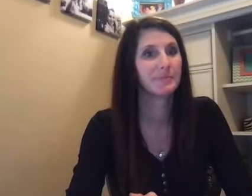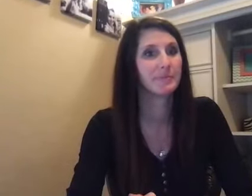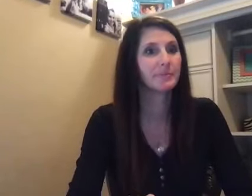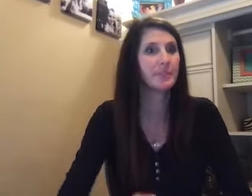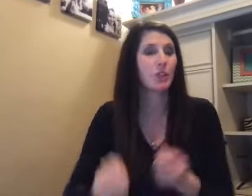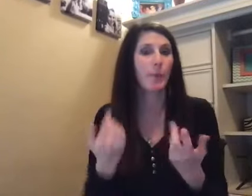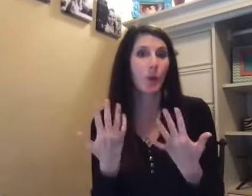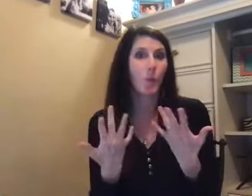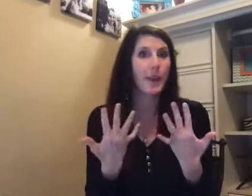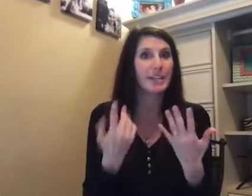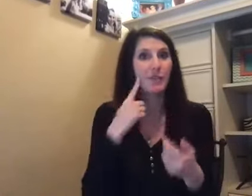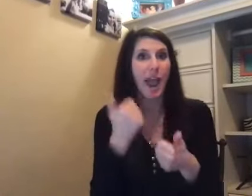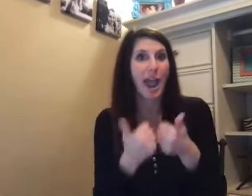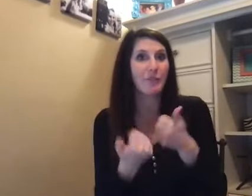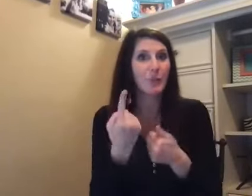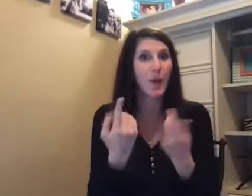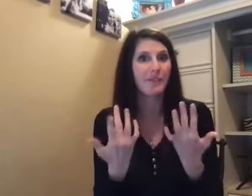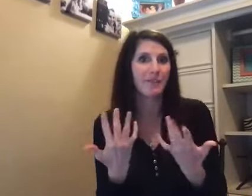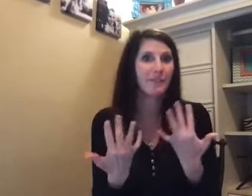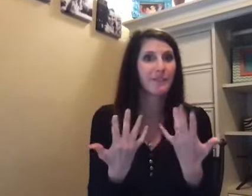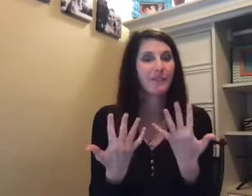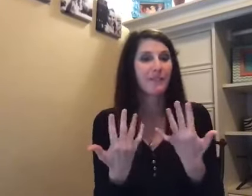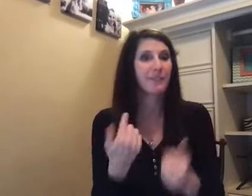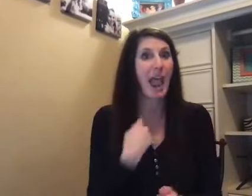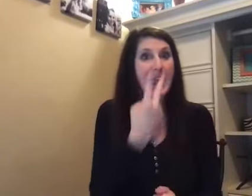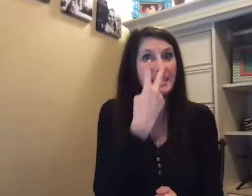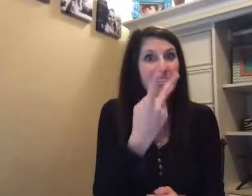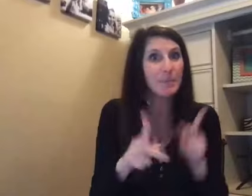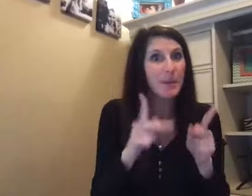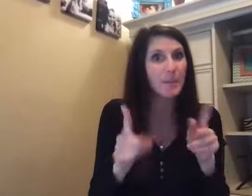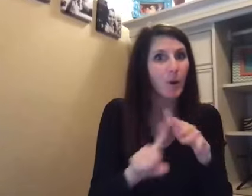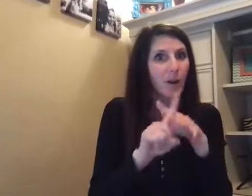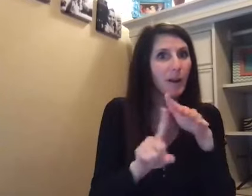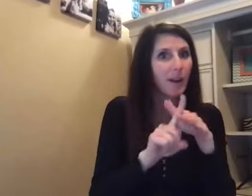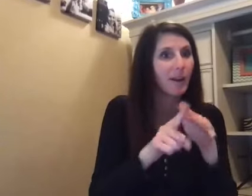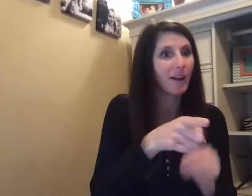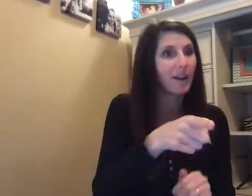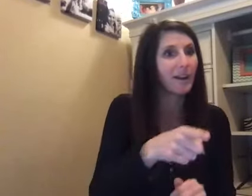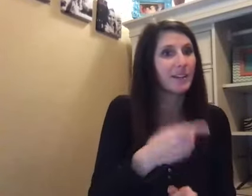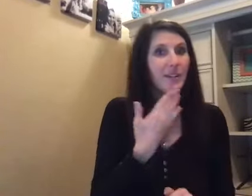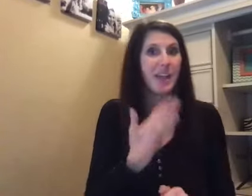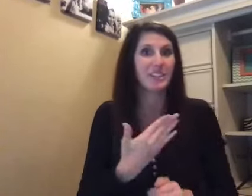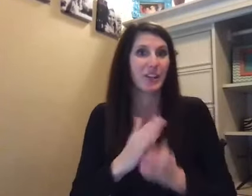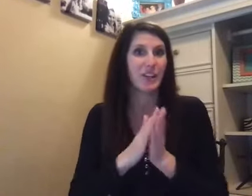I'm going to wait for everyone. I see people. Let's go.